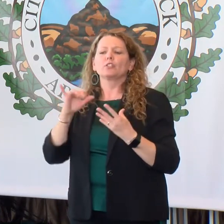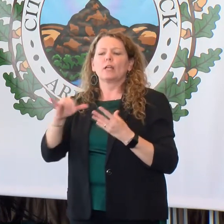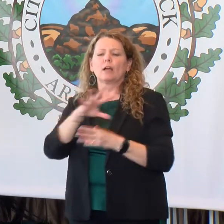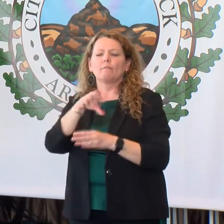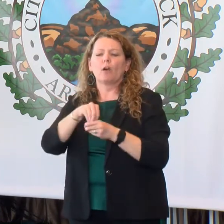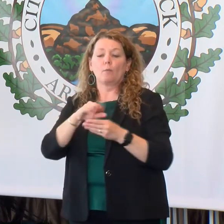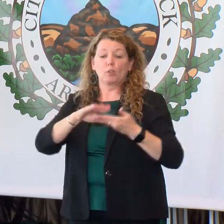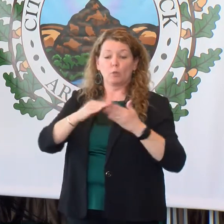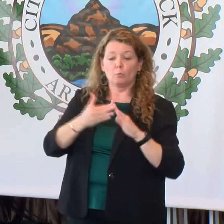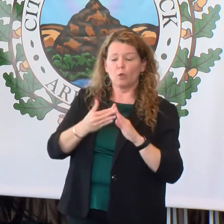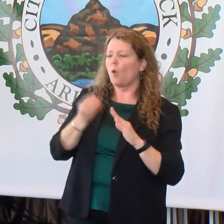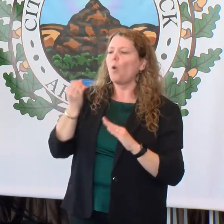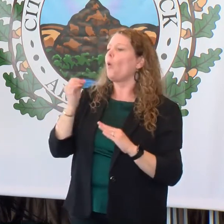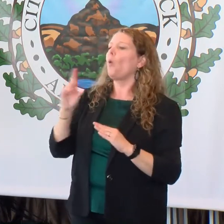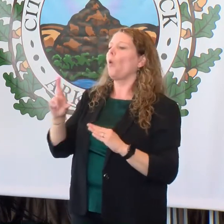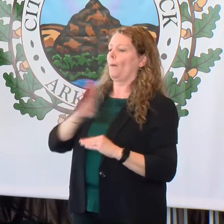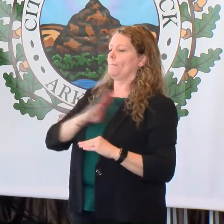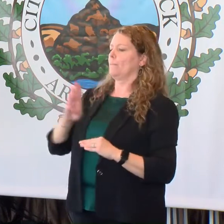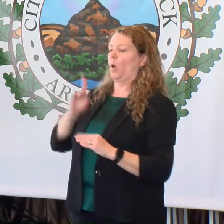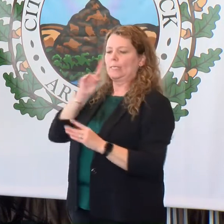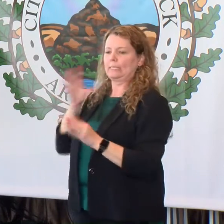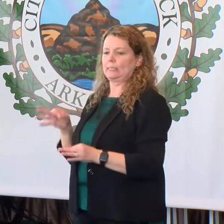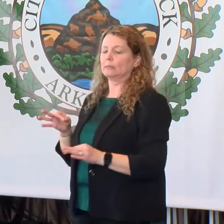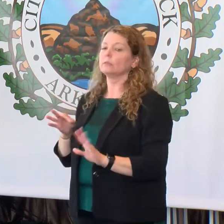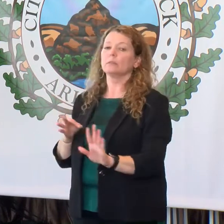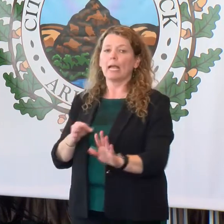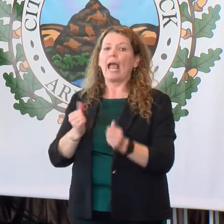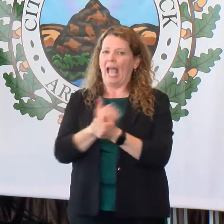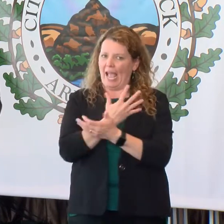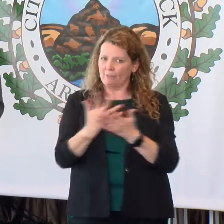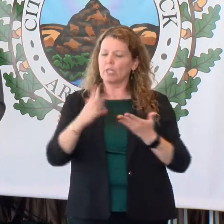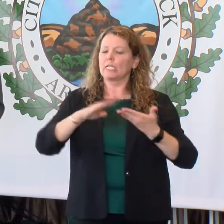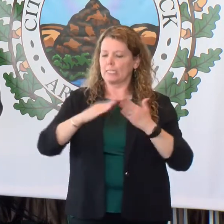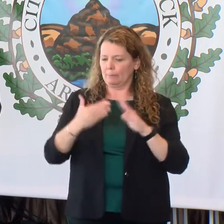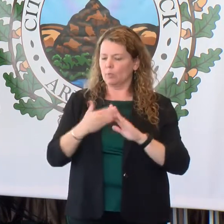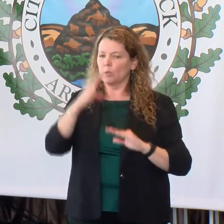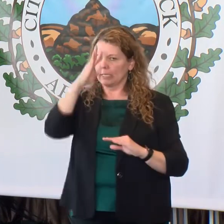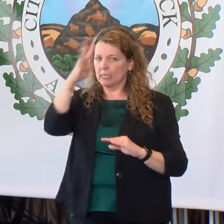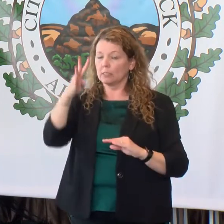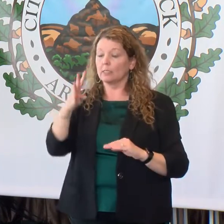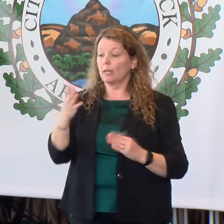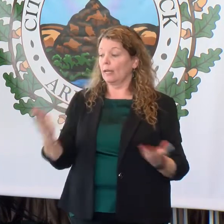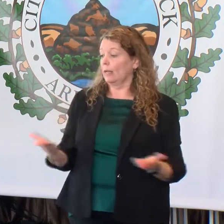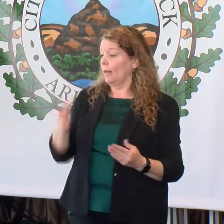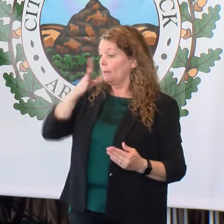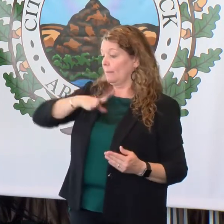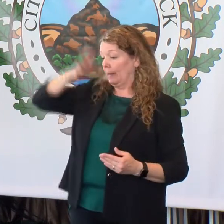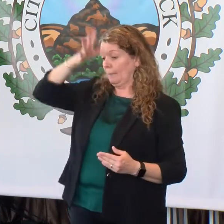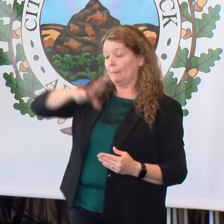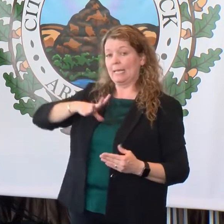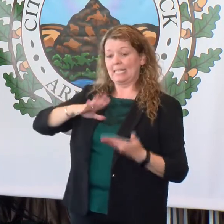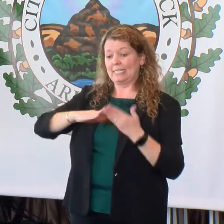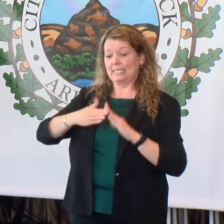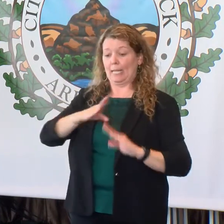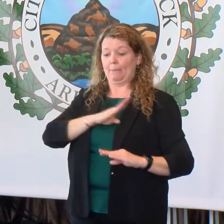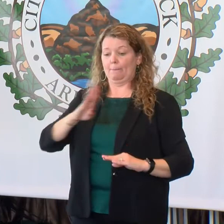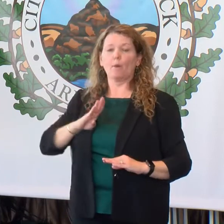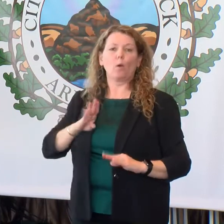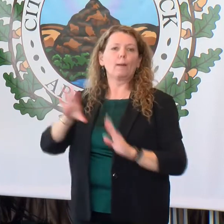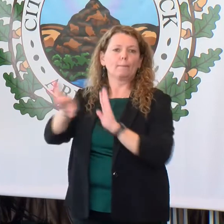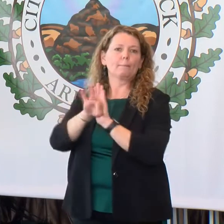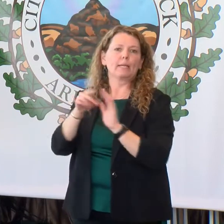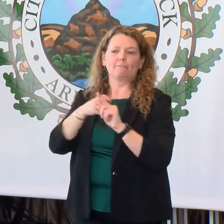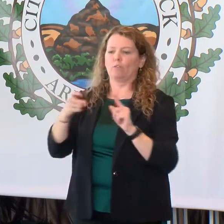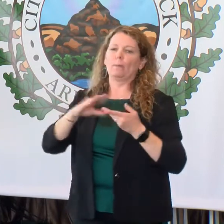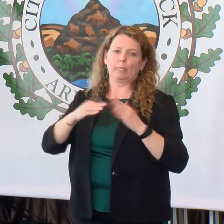versus just four decisions? Well, everything is a community initiative because the men and women of Little Rock City Board are elected by our community